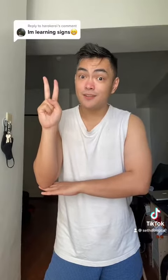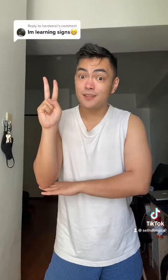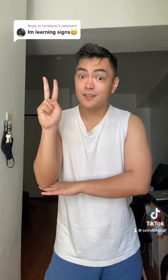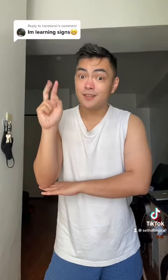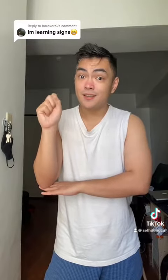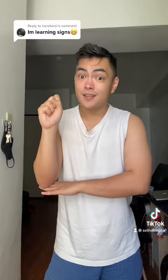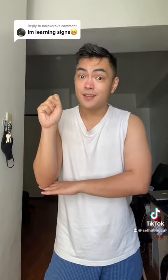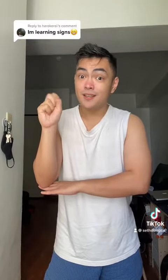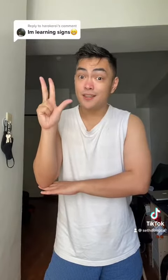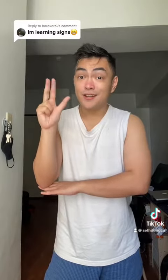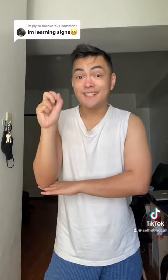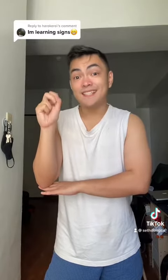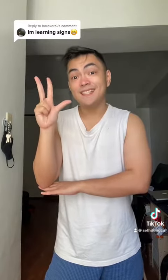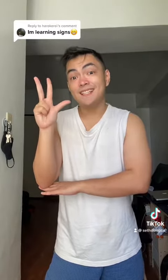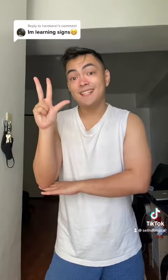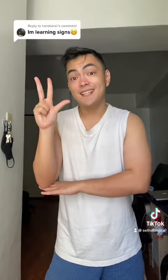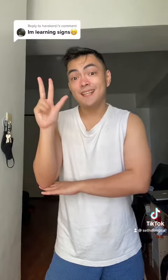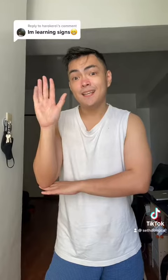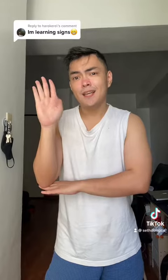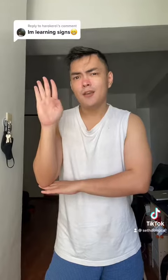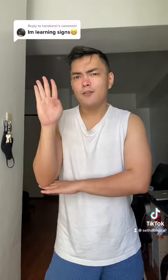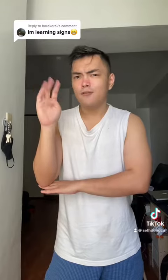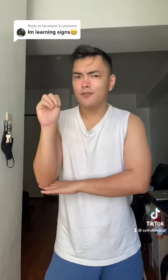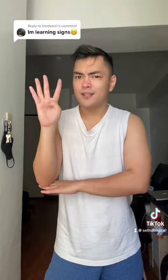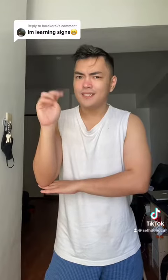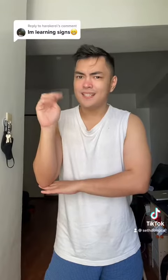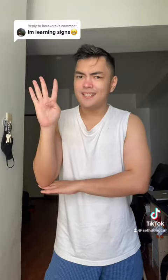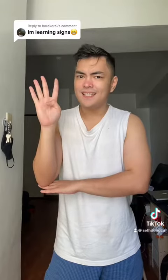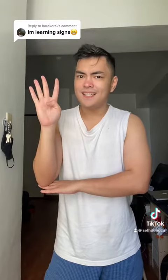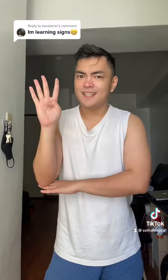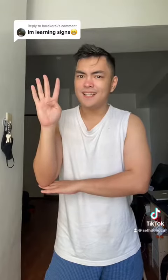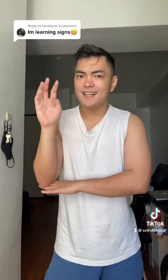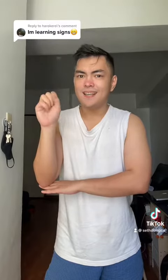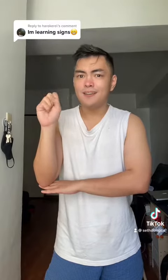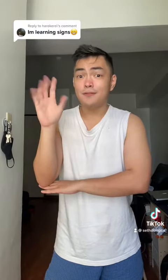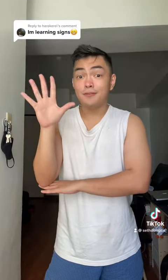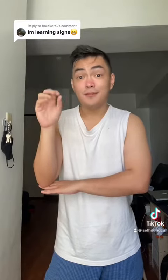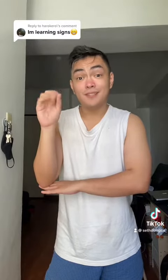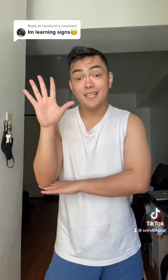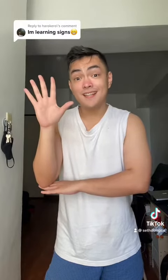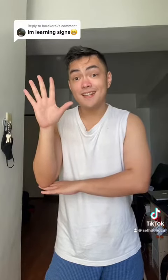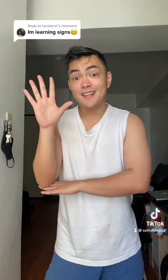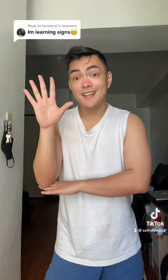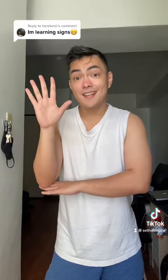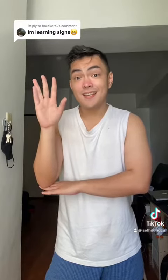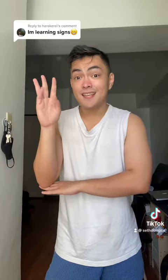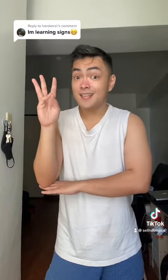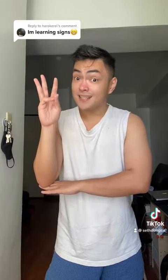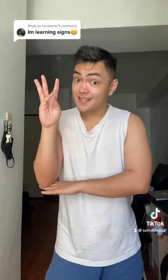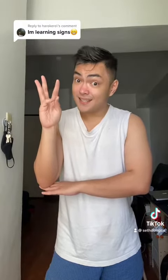13, 14, 15, 16,